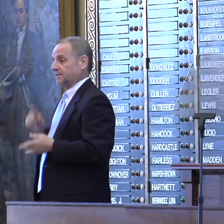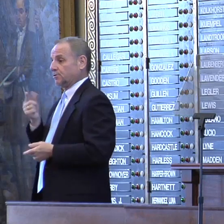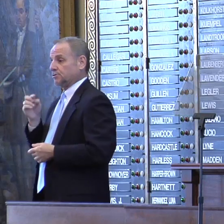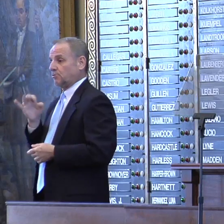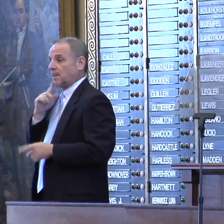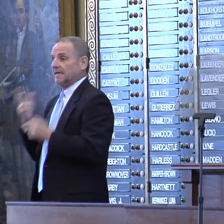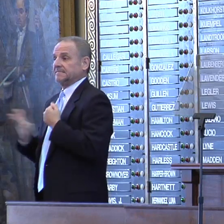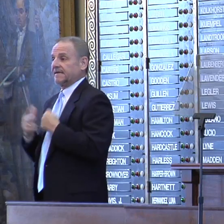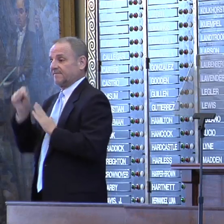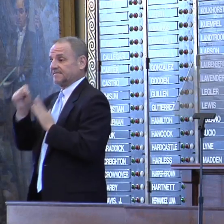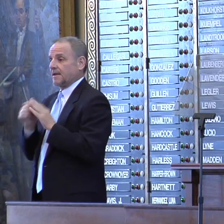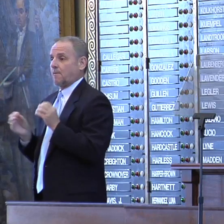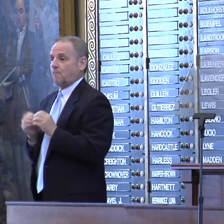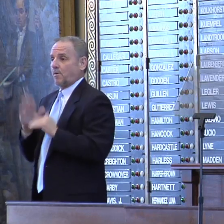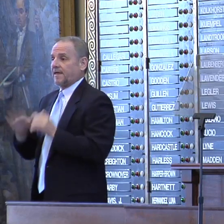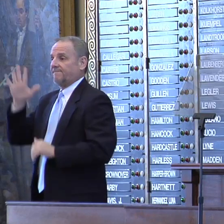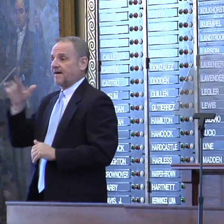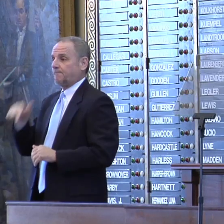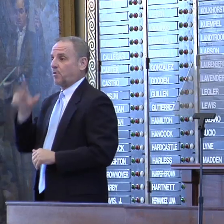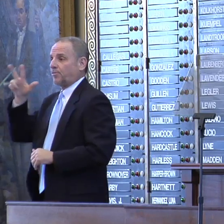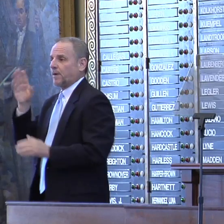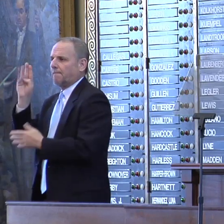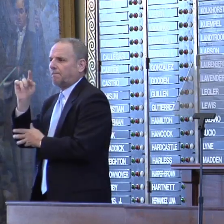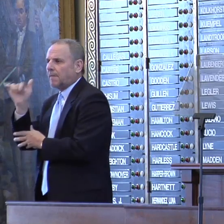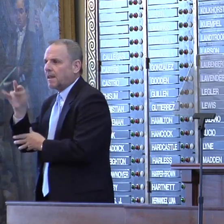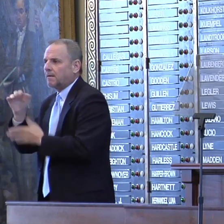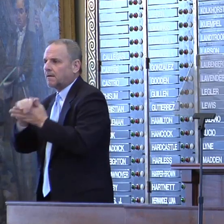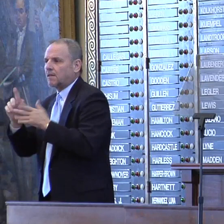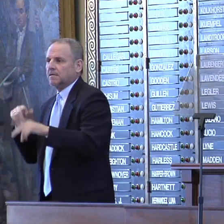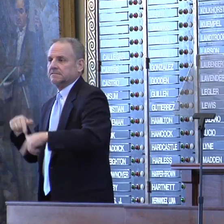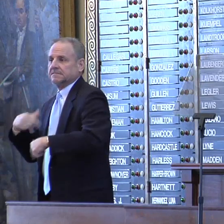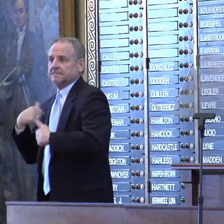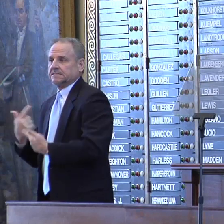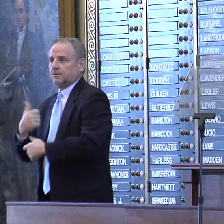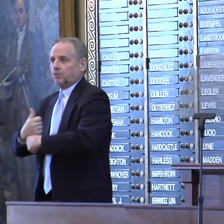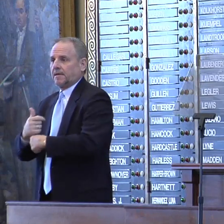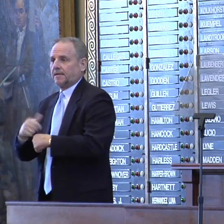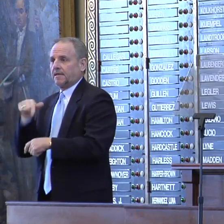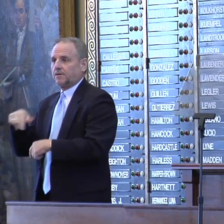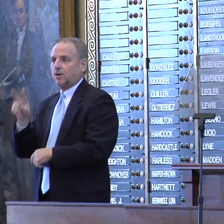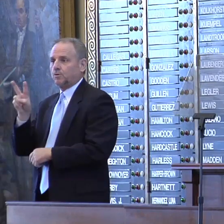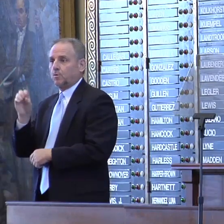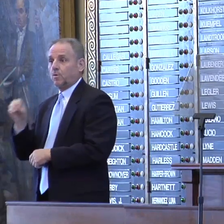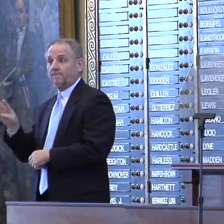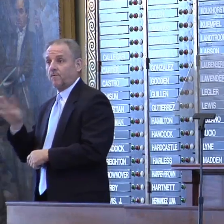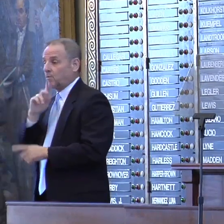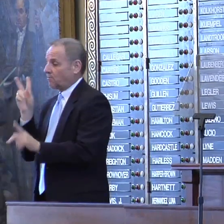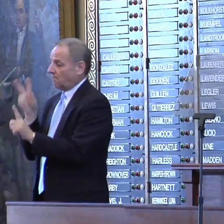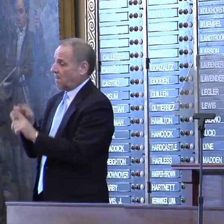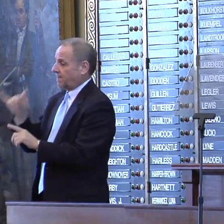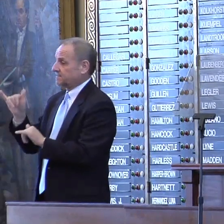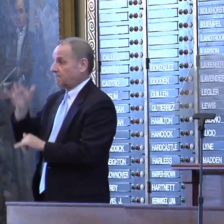has saved the state more than $5.3 billion since its creation in 2004. You know, when you apply that